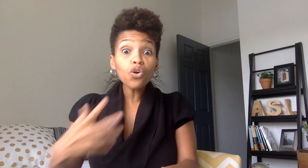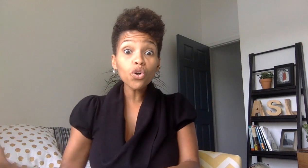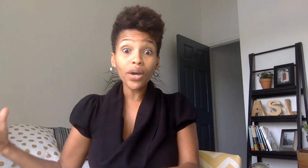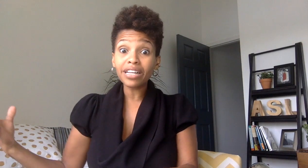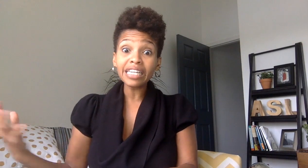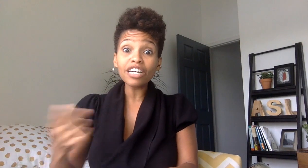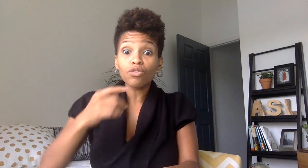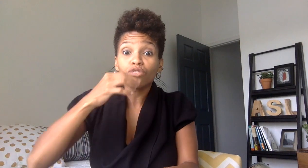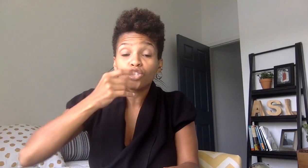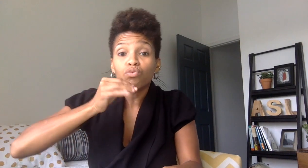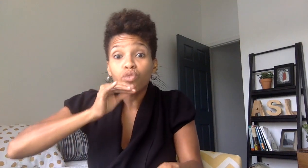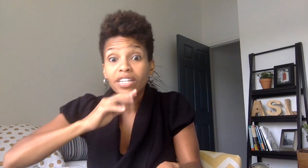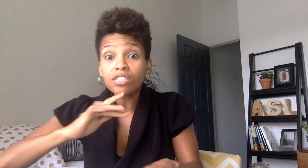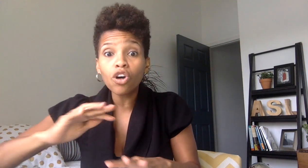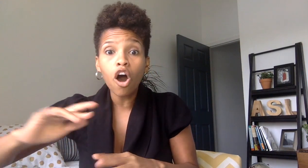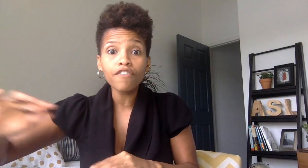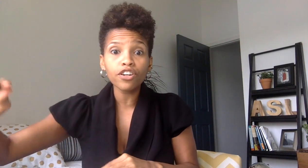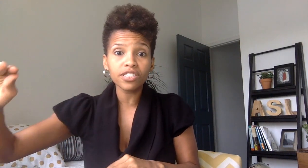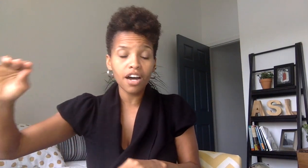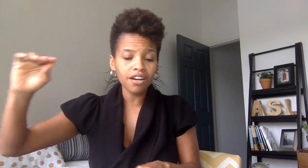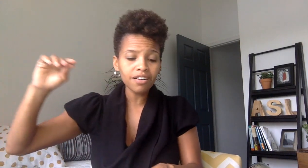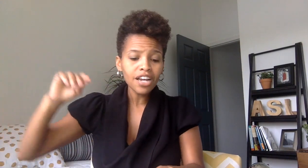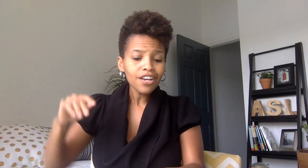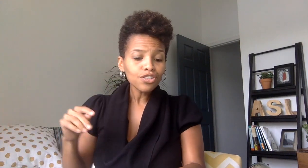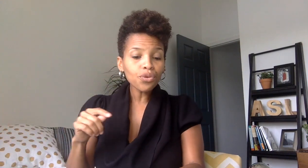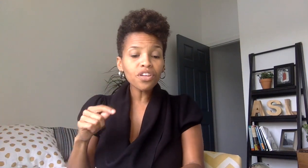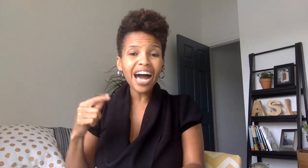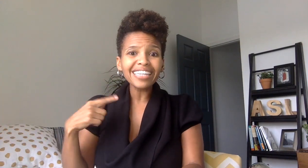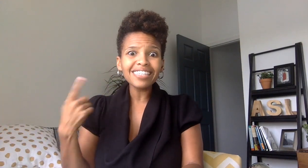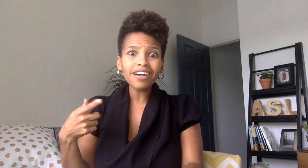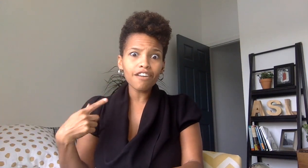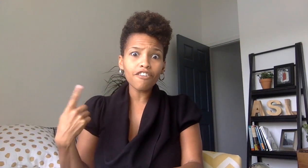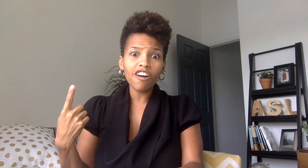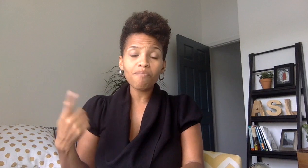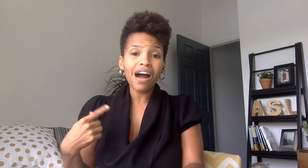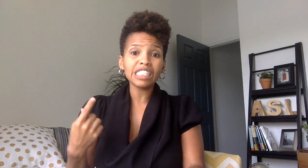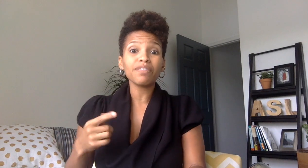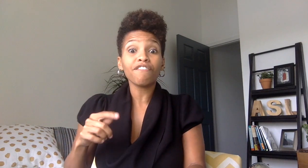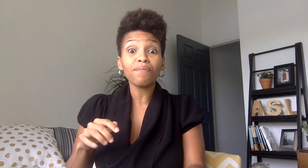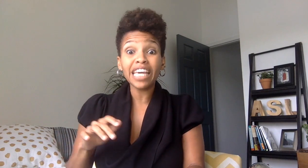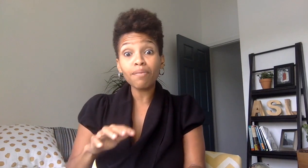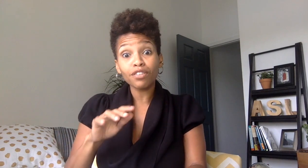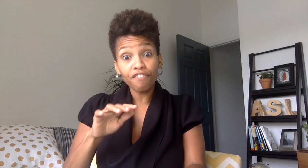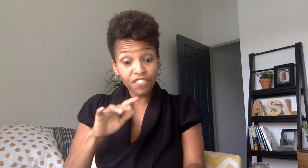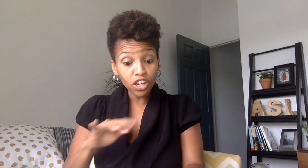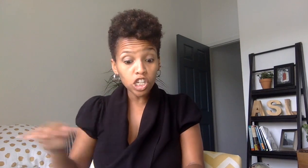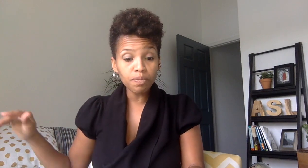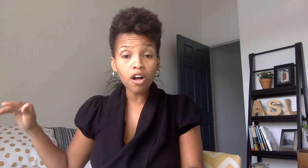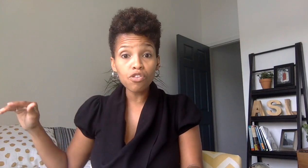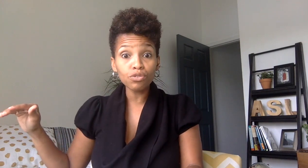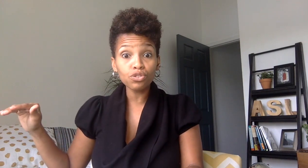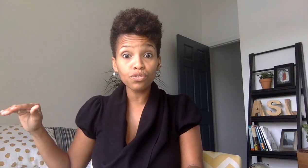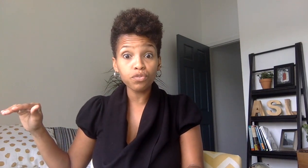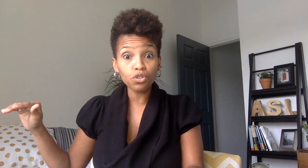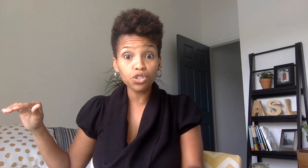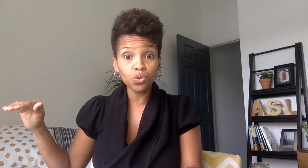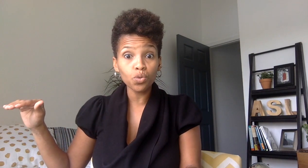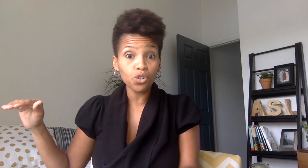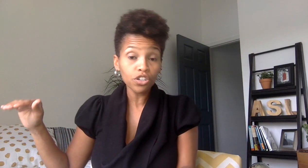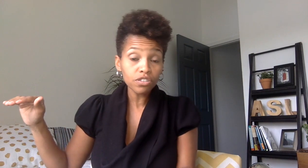quickly it just runs off our tongue so the idea of of possibly being able to fingerspell those four short words